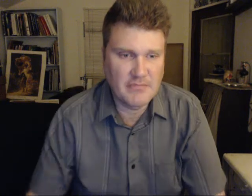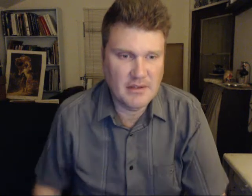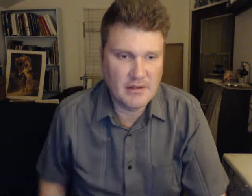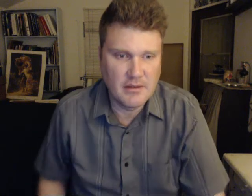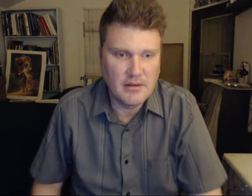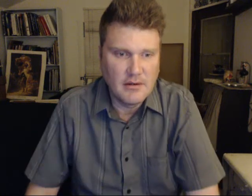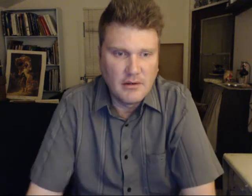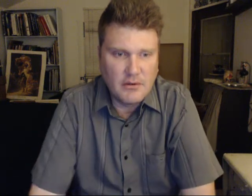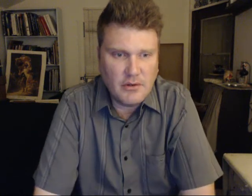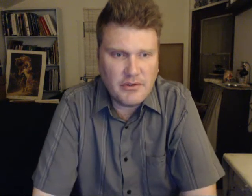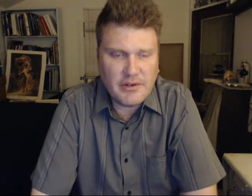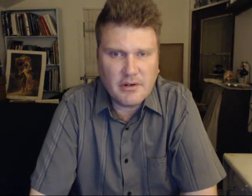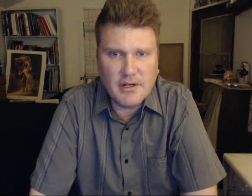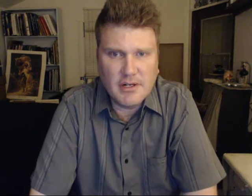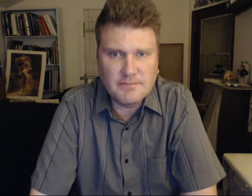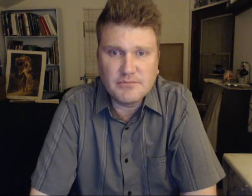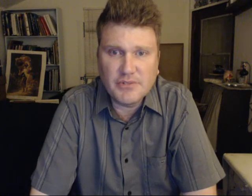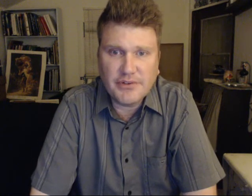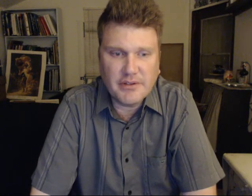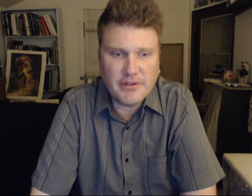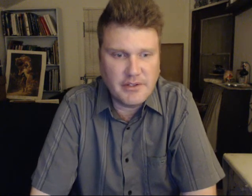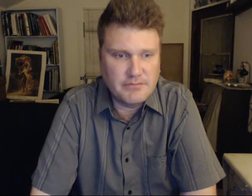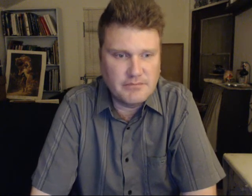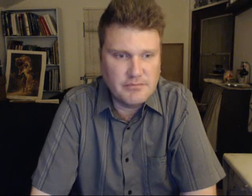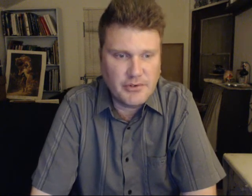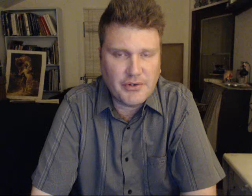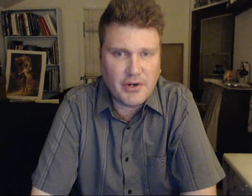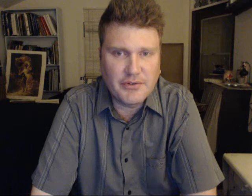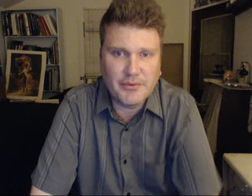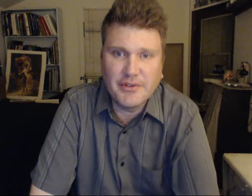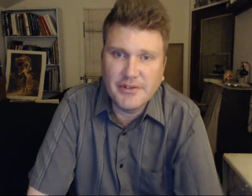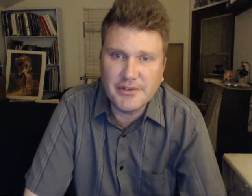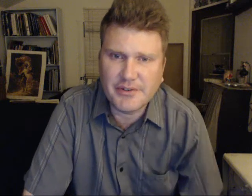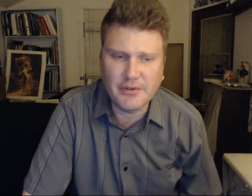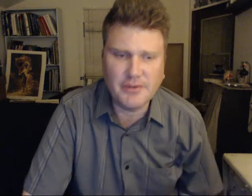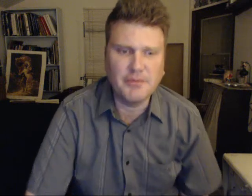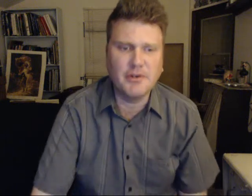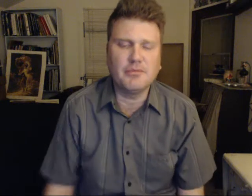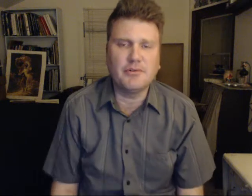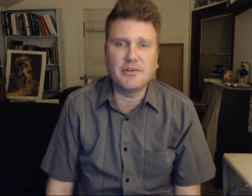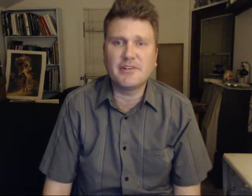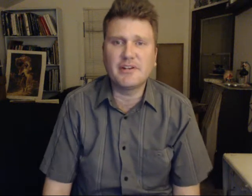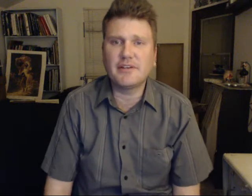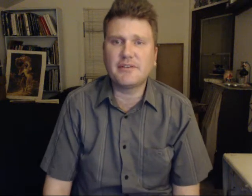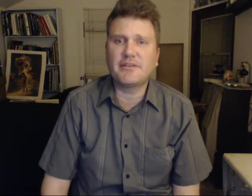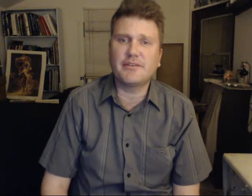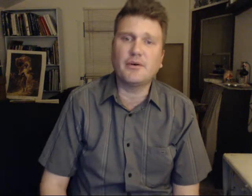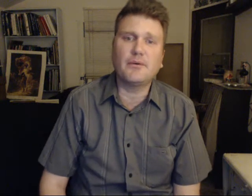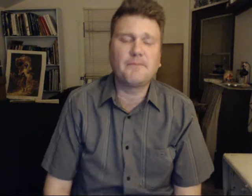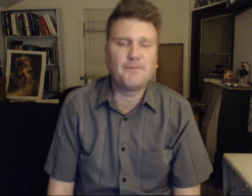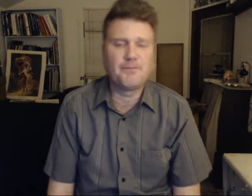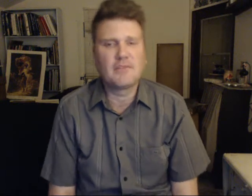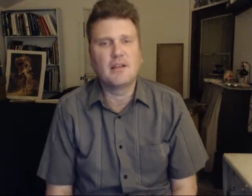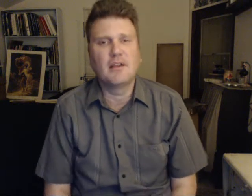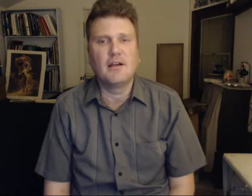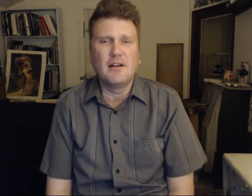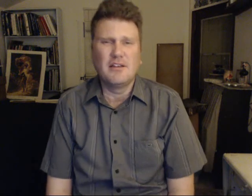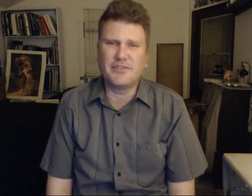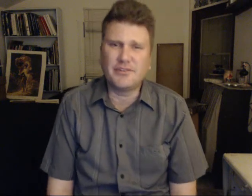okay well there looks like the Busch Gardens one is going to be uploaded tonight so it's gonna still